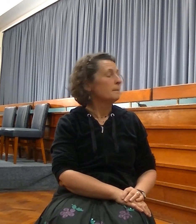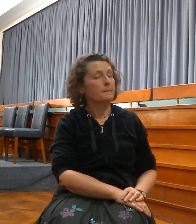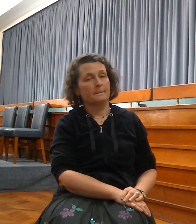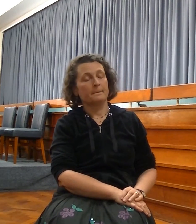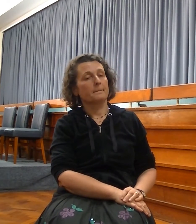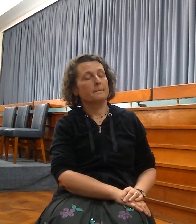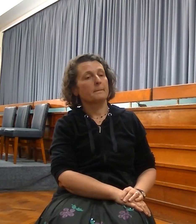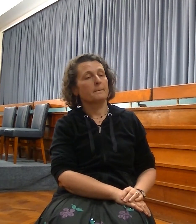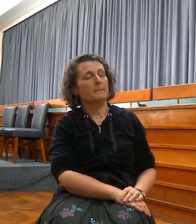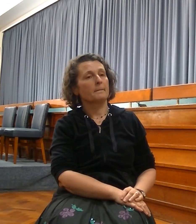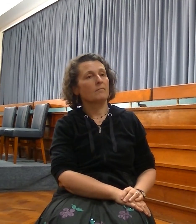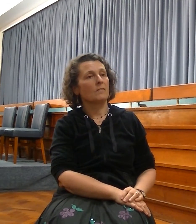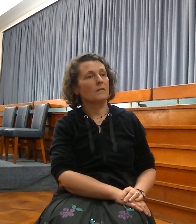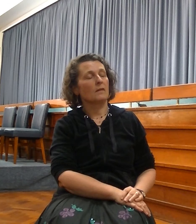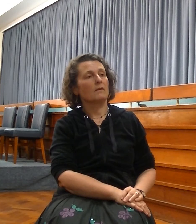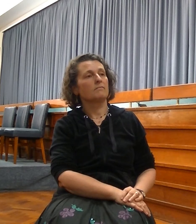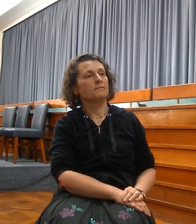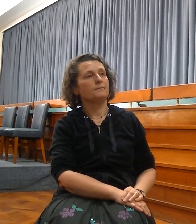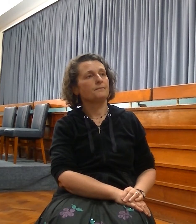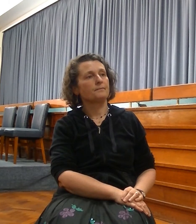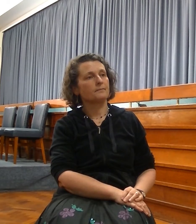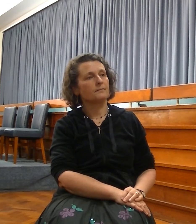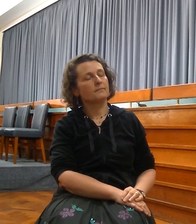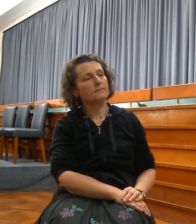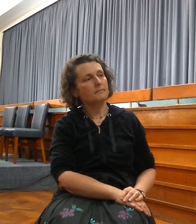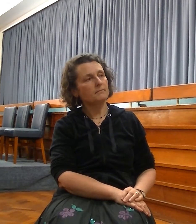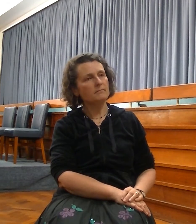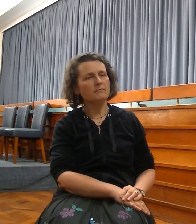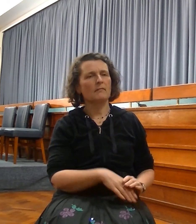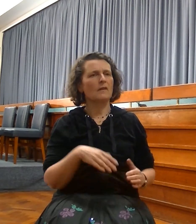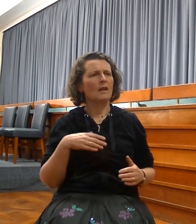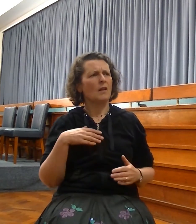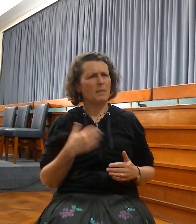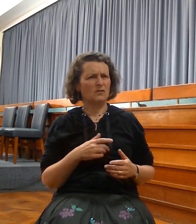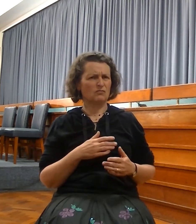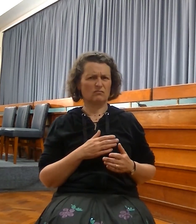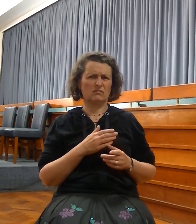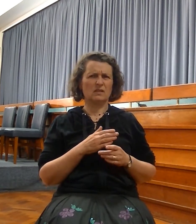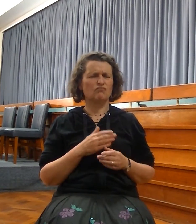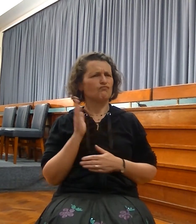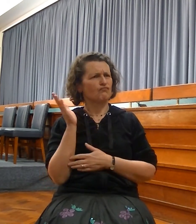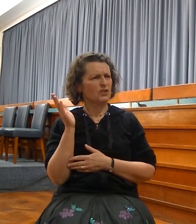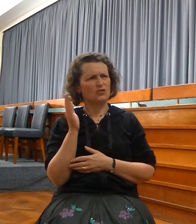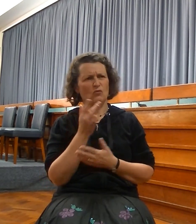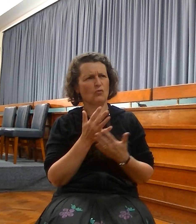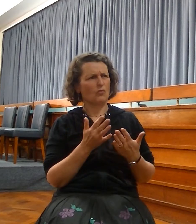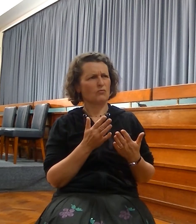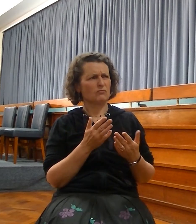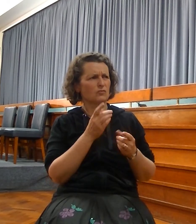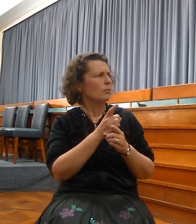We've been commenting much on security, the policies of security. Well,